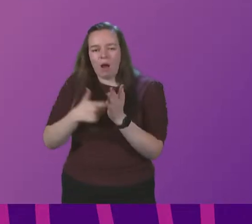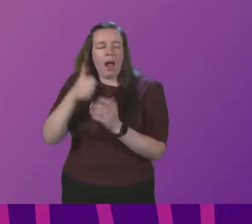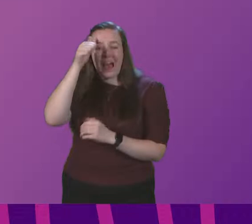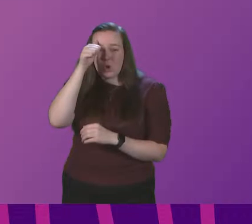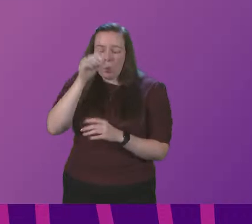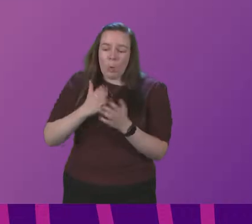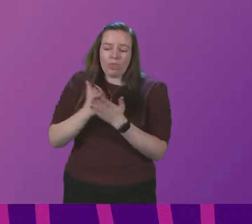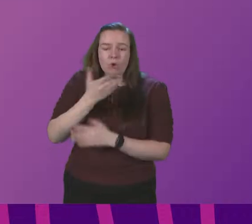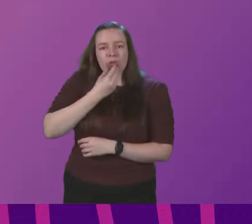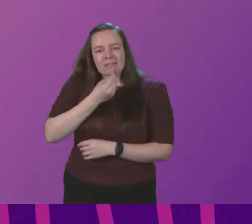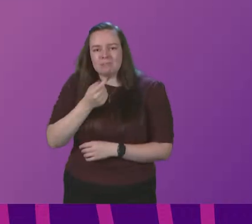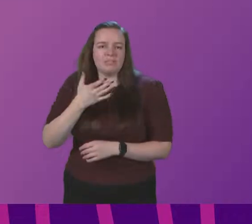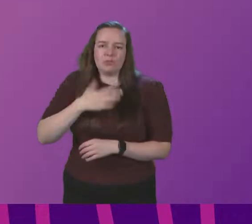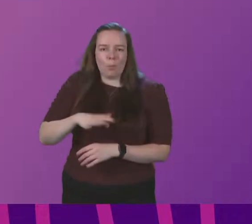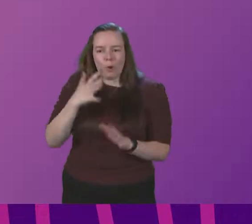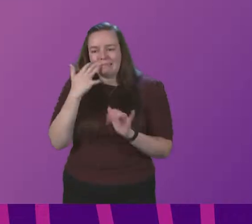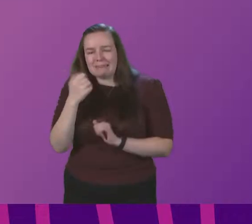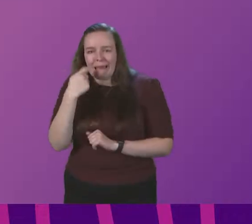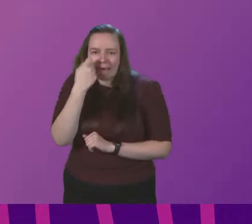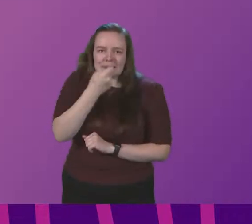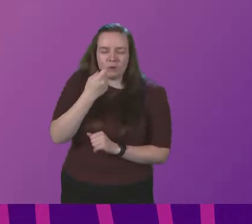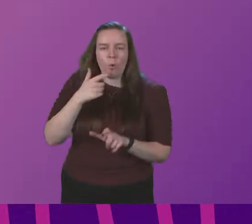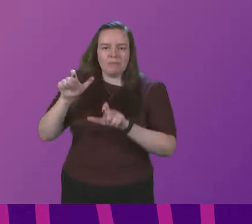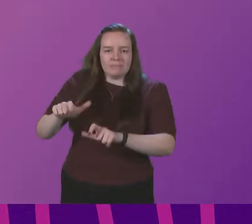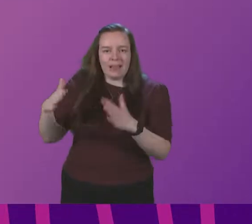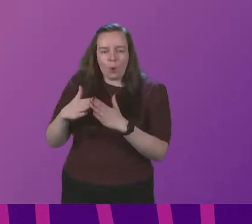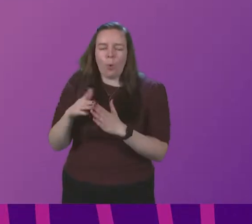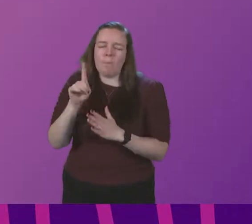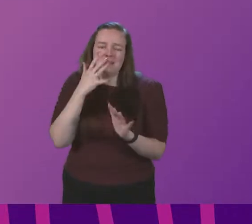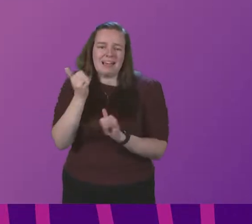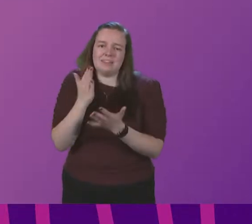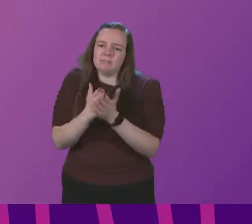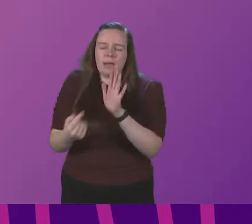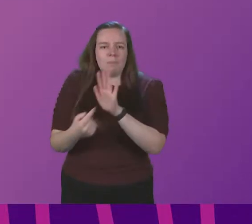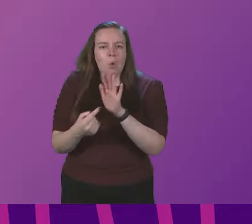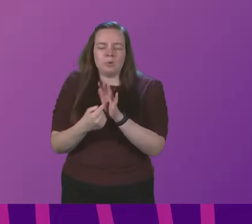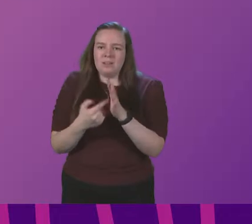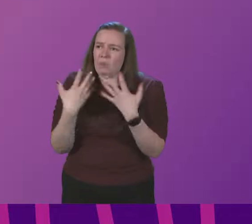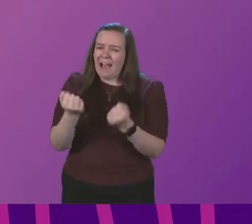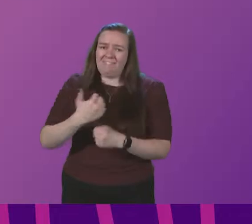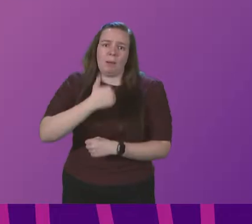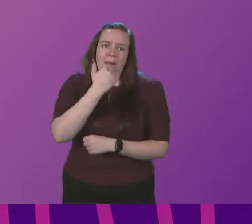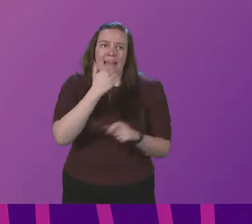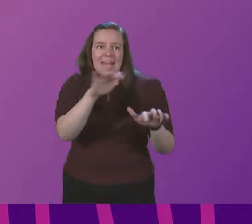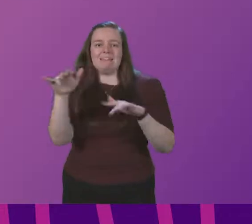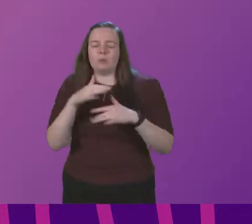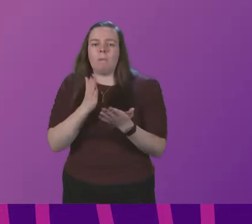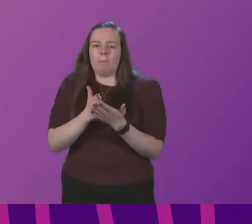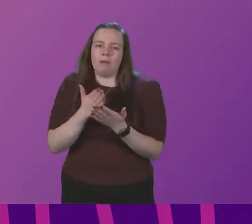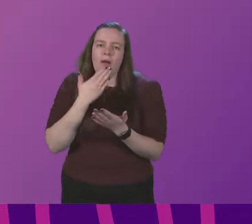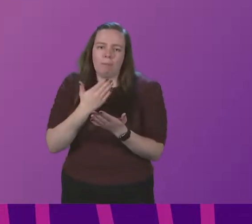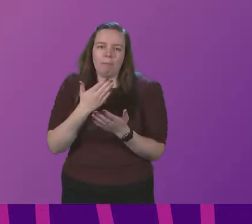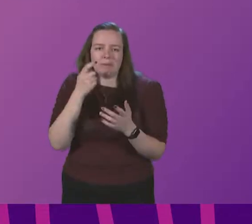at Christmas, but testing is a really vital part of our defence, and there is no shortage of capacity. So please do get tested.